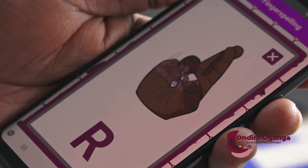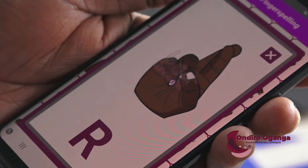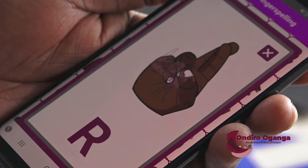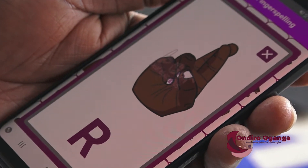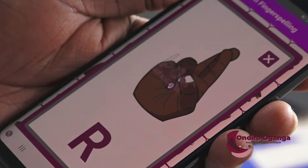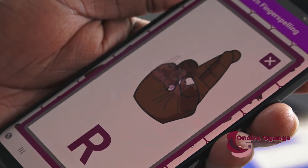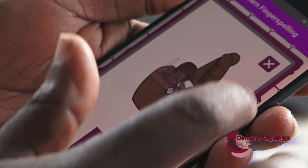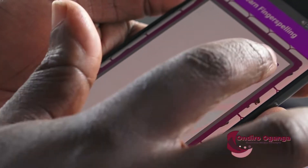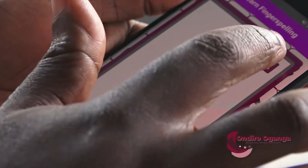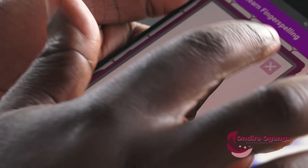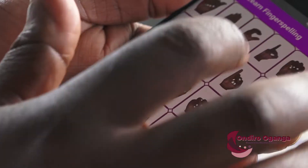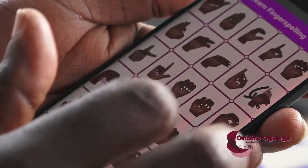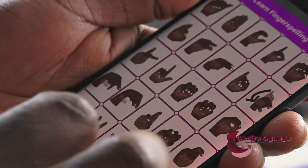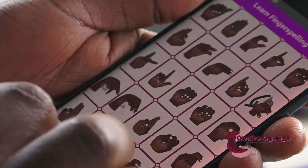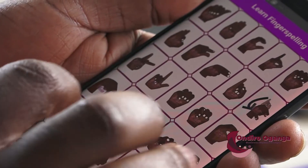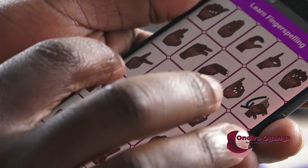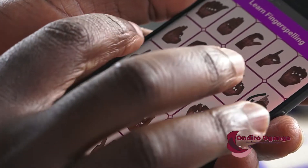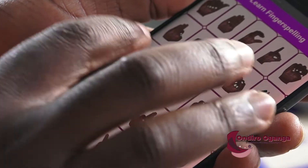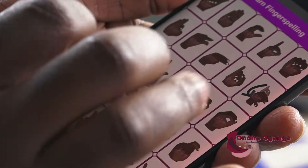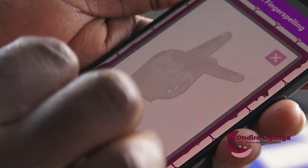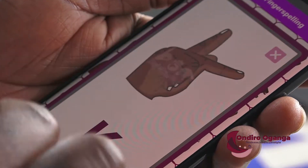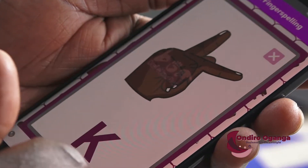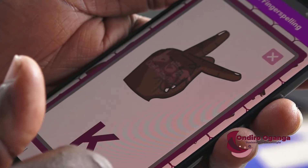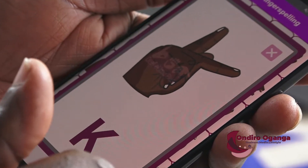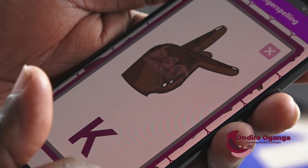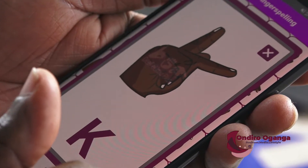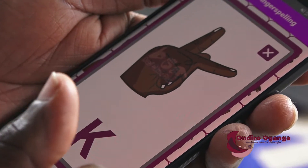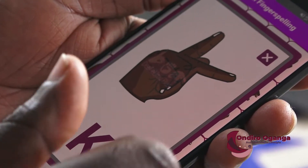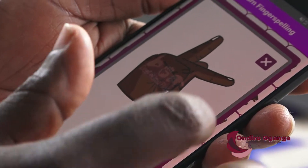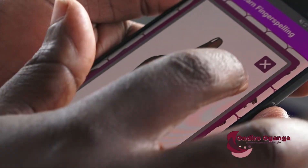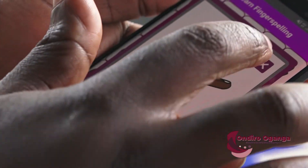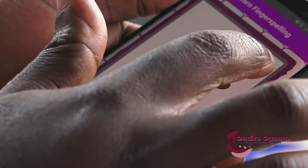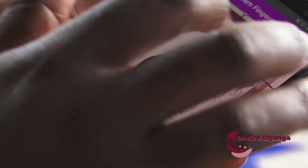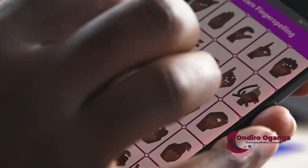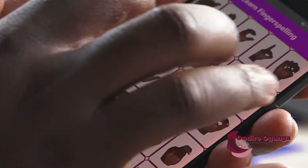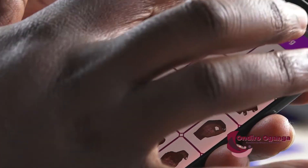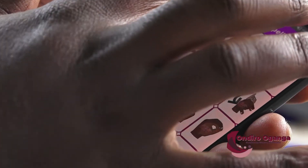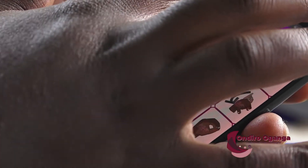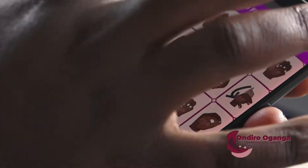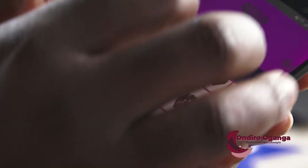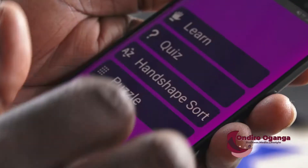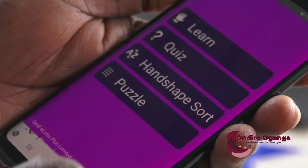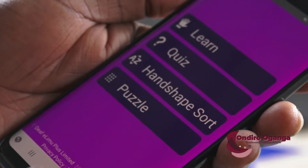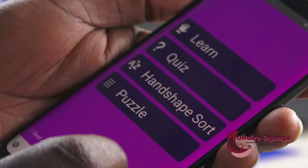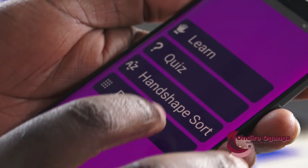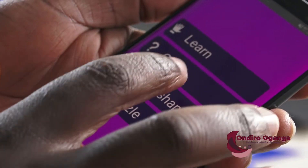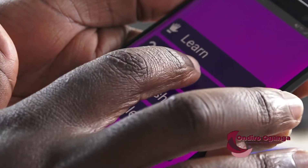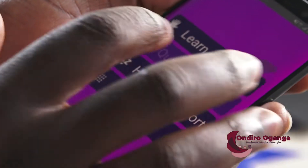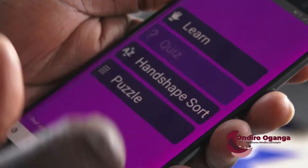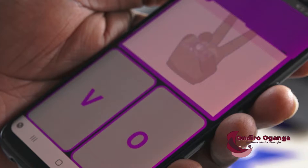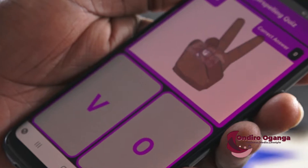offline by both those with and without the ability to hear, to learn sign language. I saw